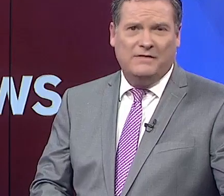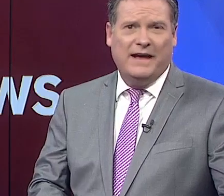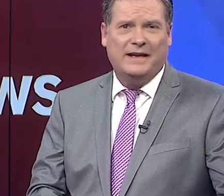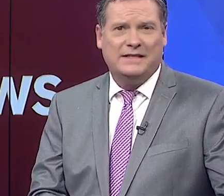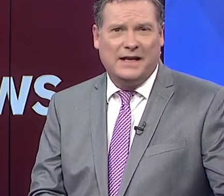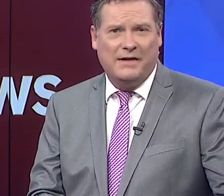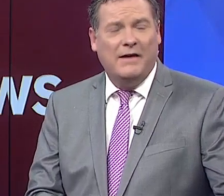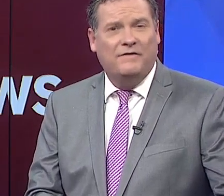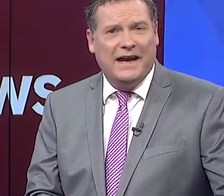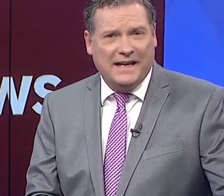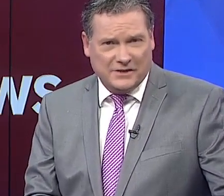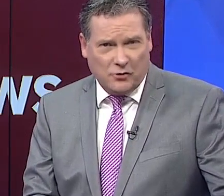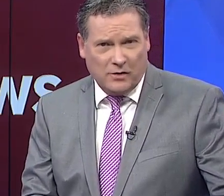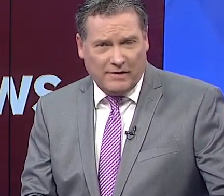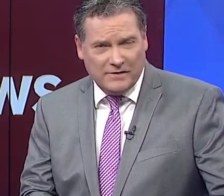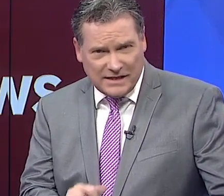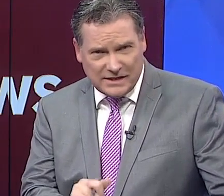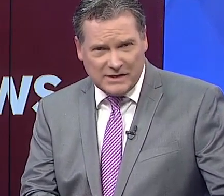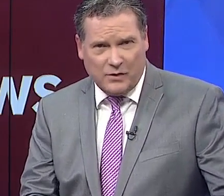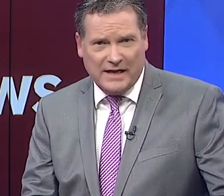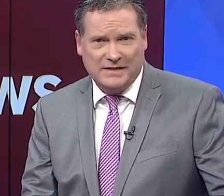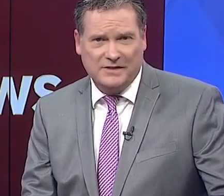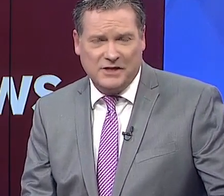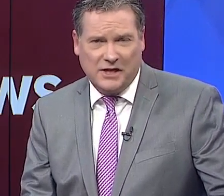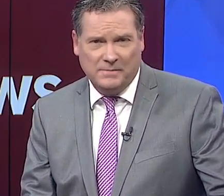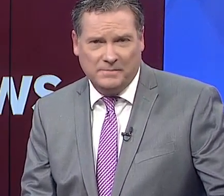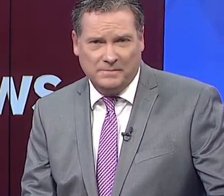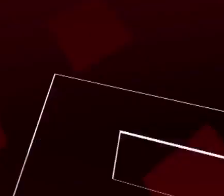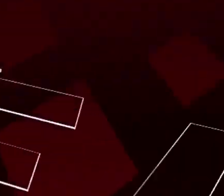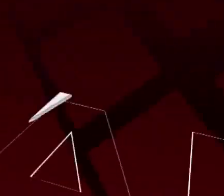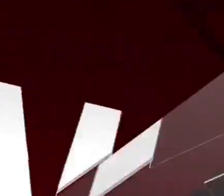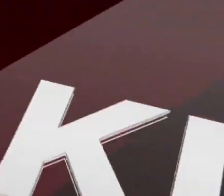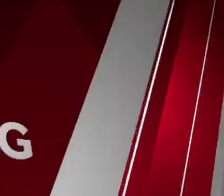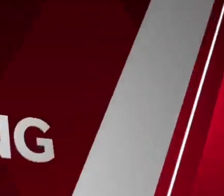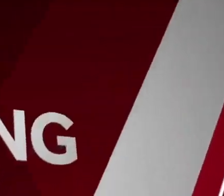regarding Savannah's fight against coronavirus. Let's listen to what he has to say.